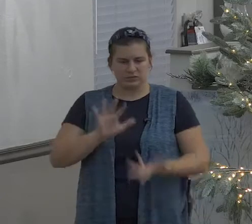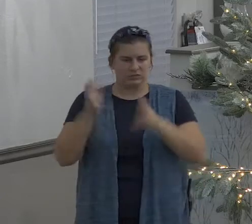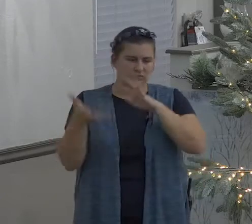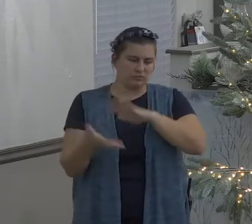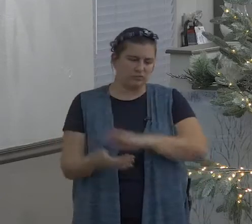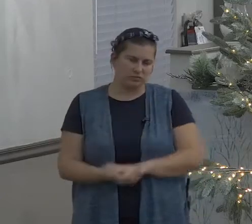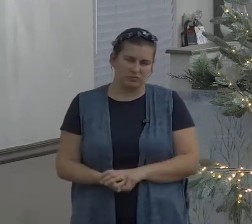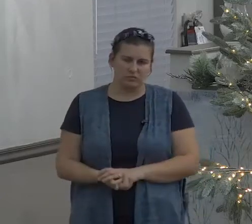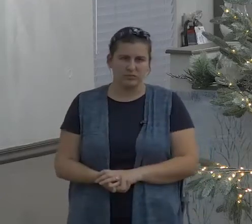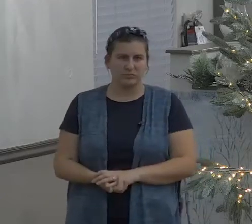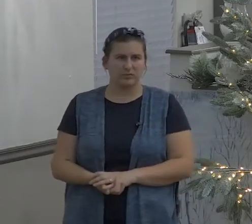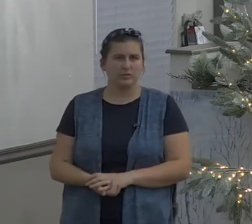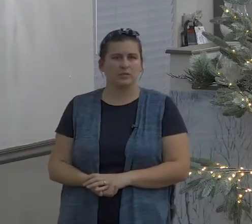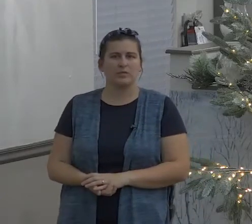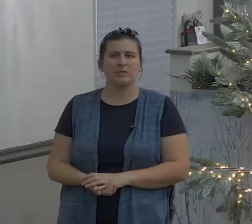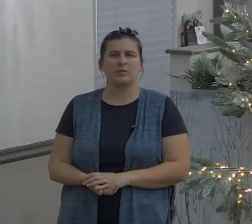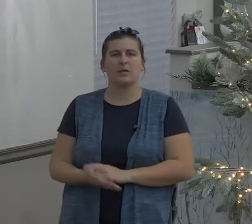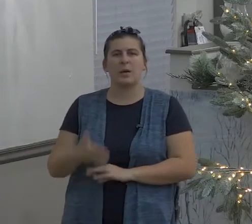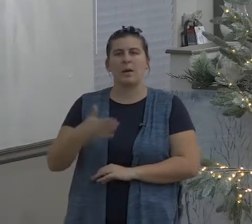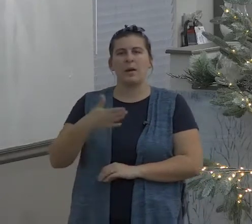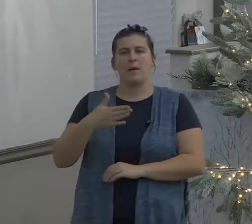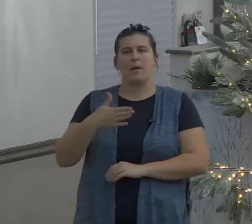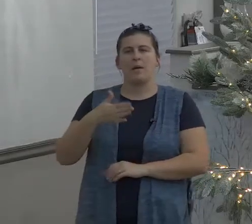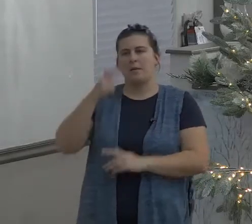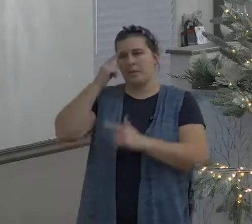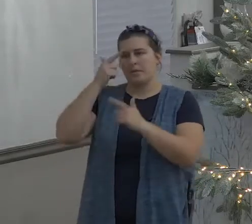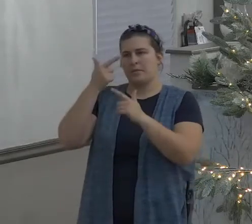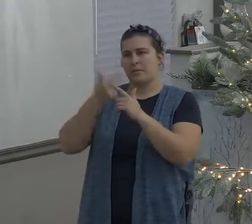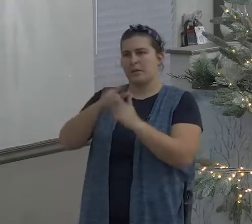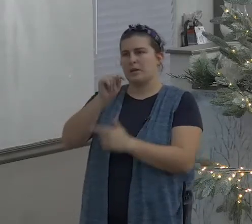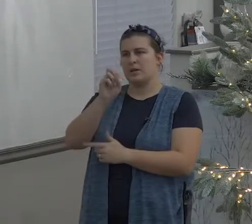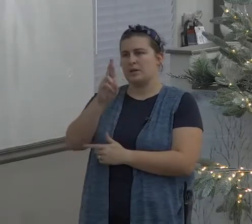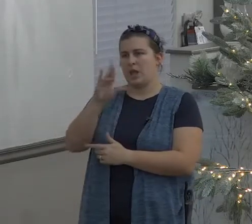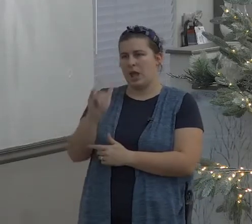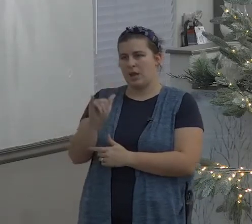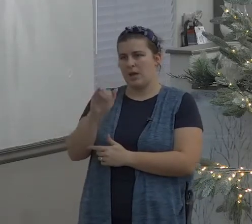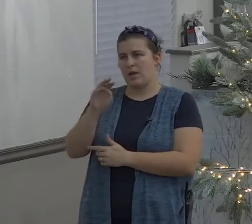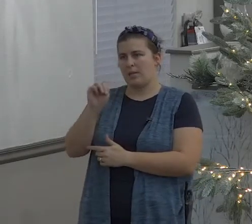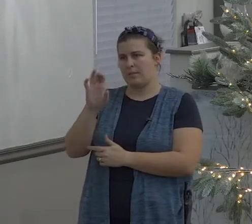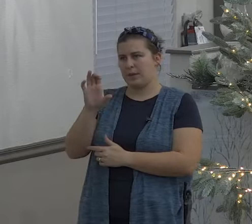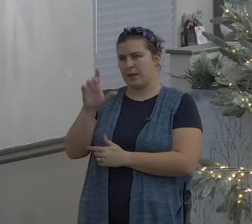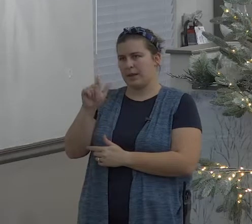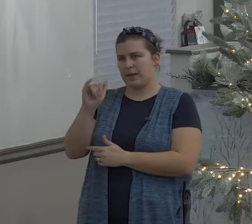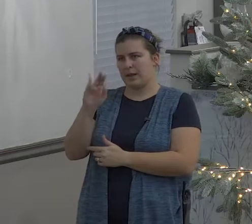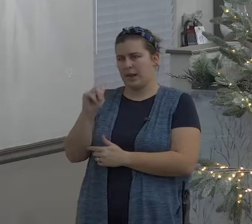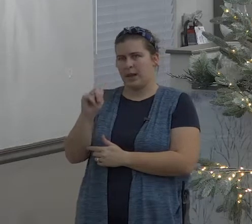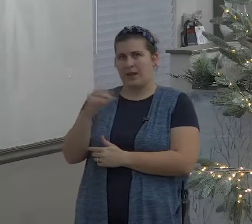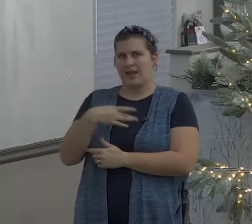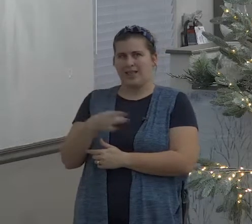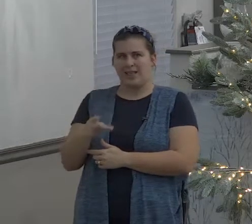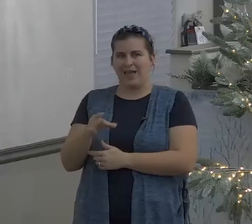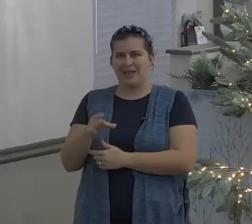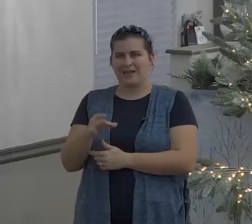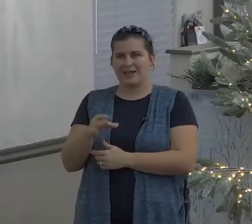it doesn't take much does it doesn't take much for somebody to get twisted out of shape